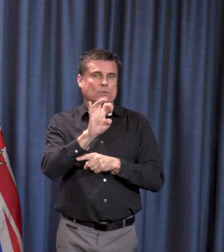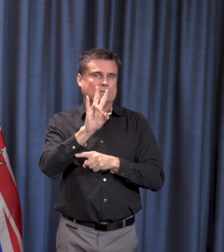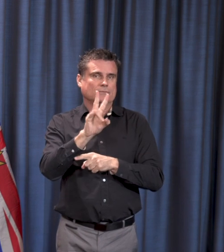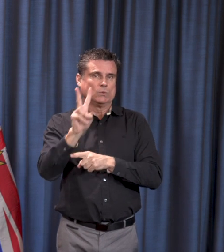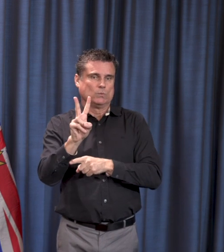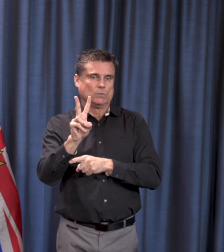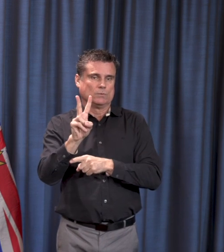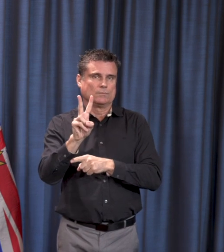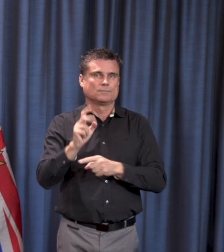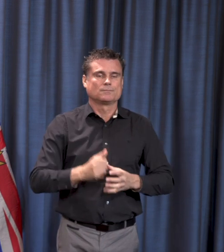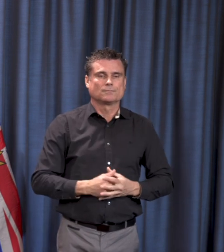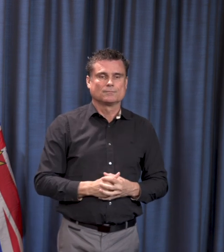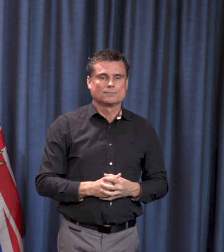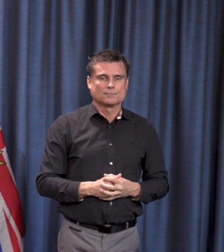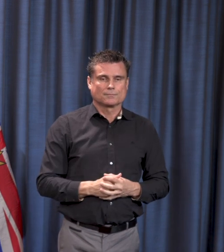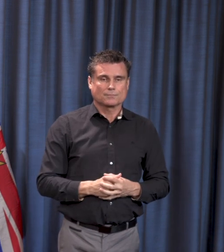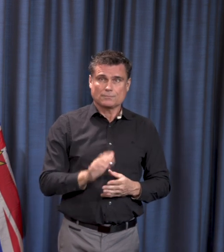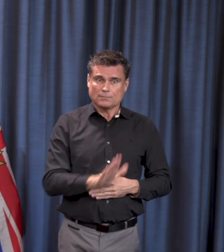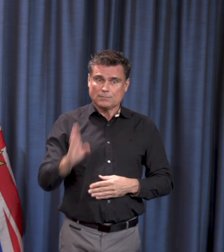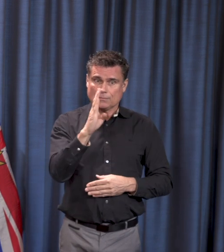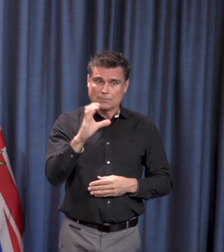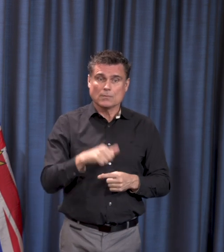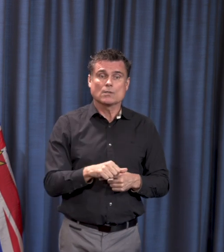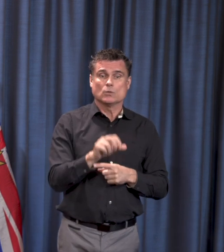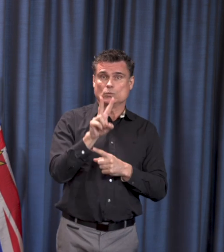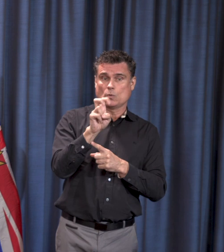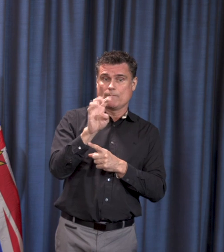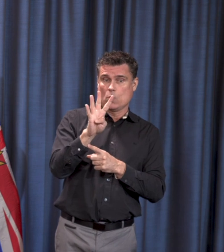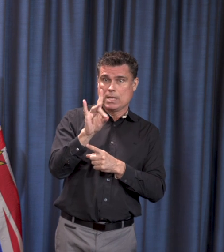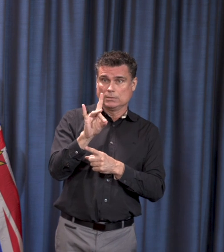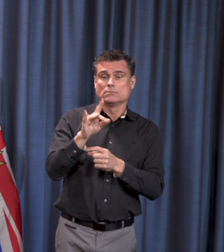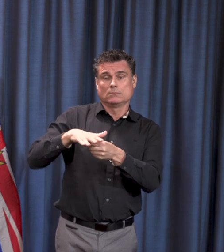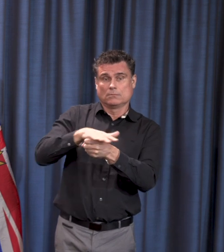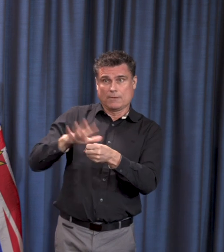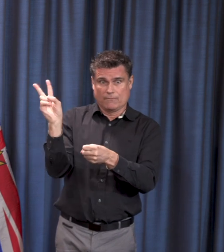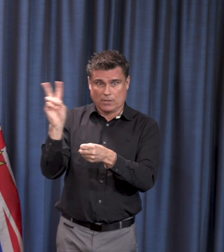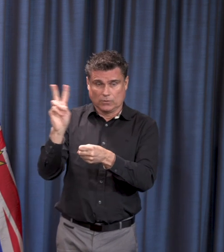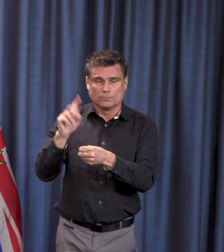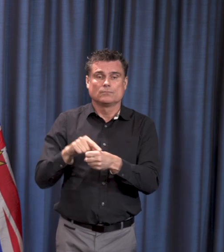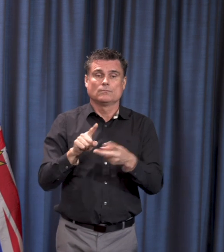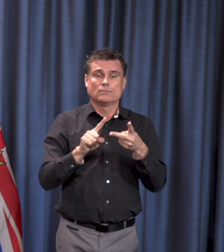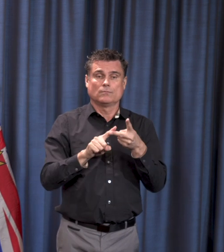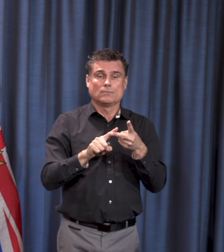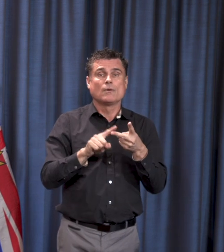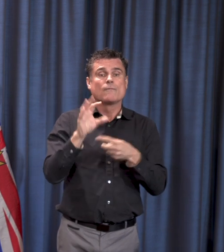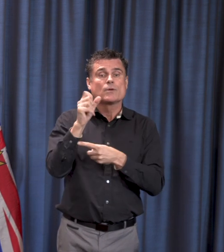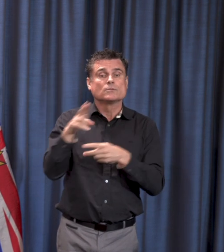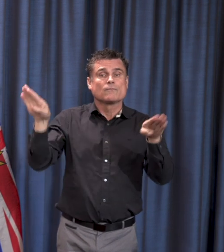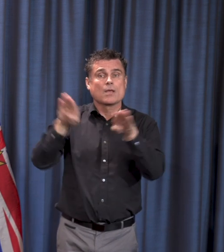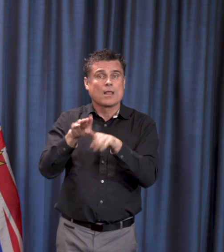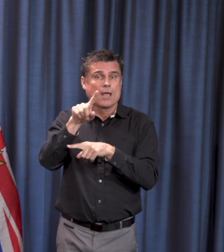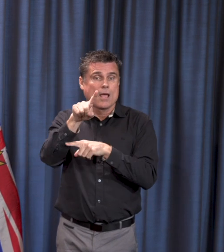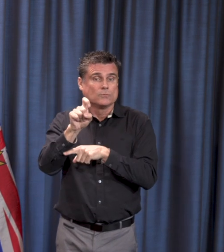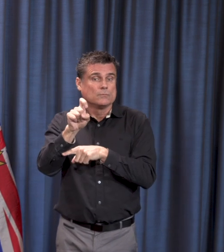Of those, 248 are in Vancouver Coastal Health, 150 in Fraser Health, 39 on